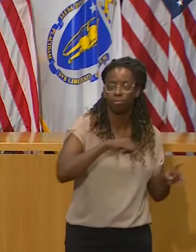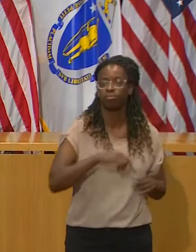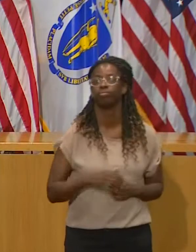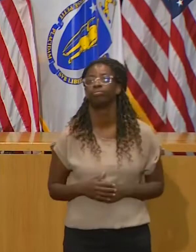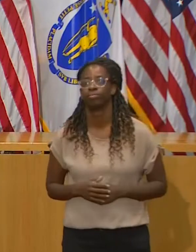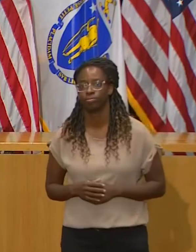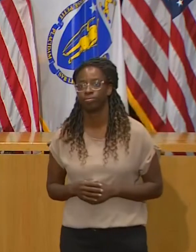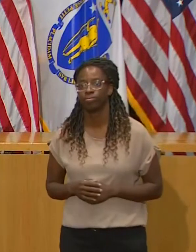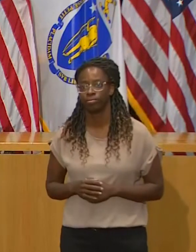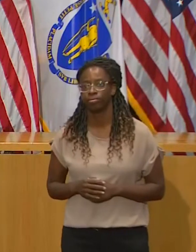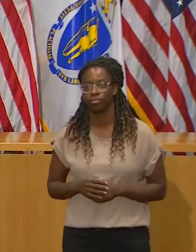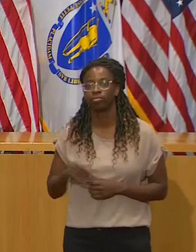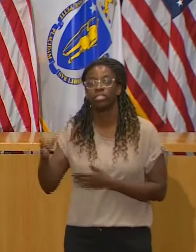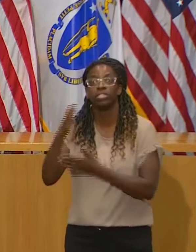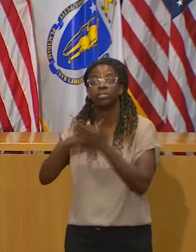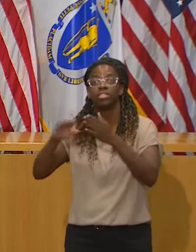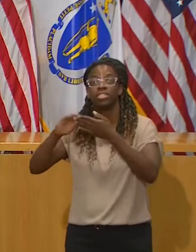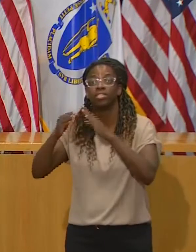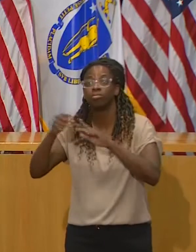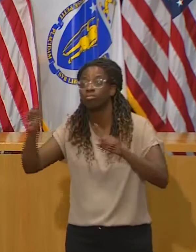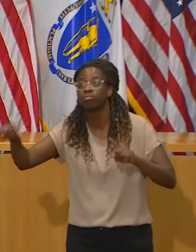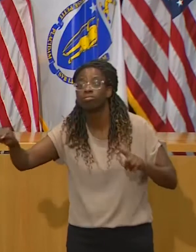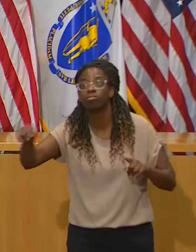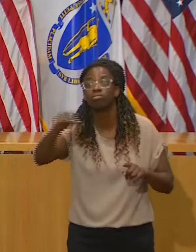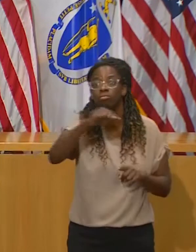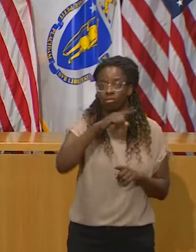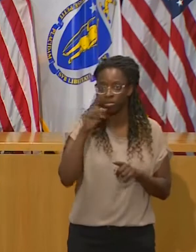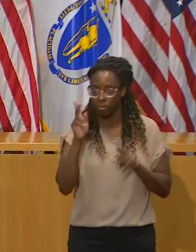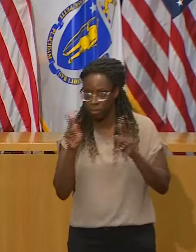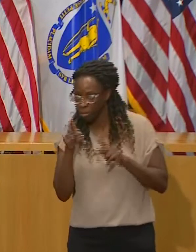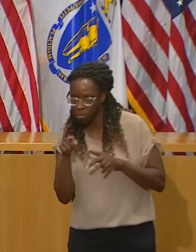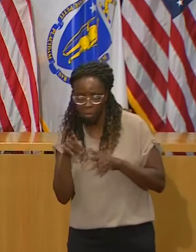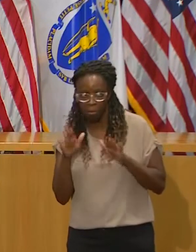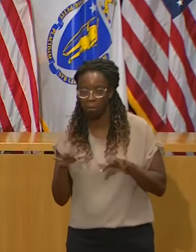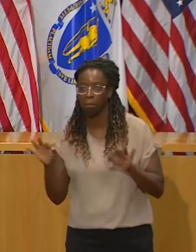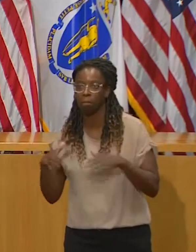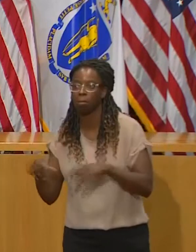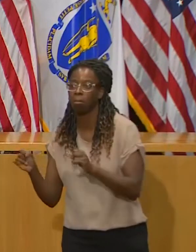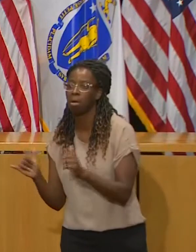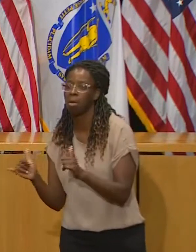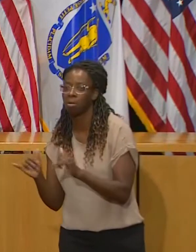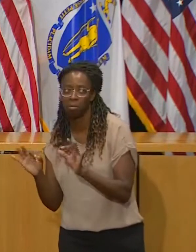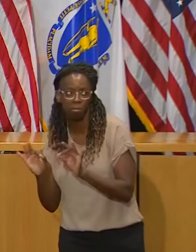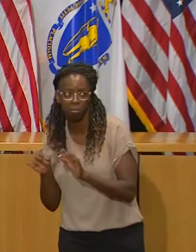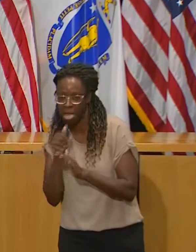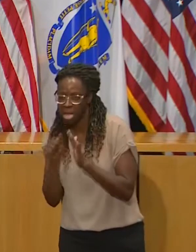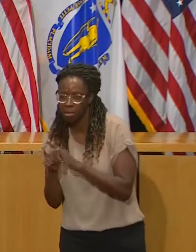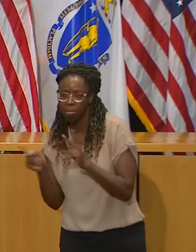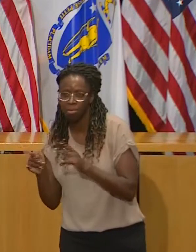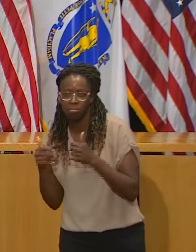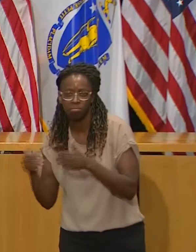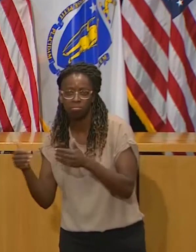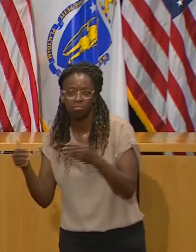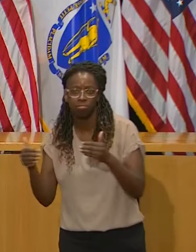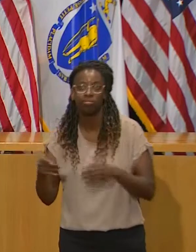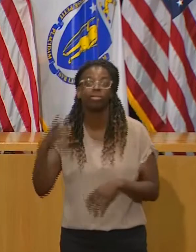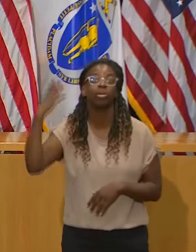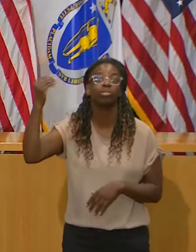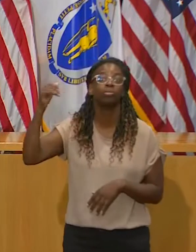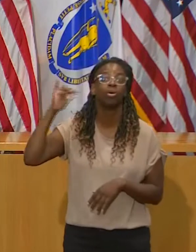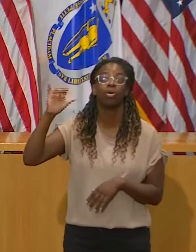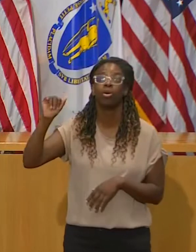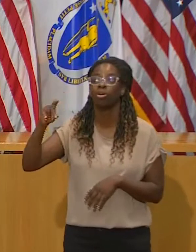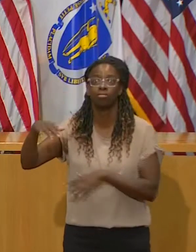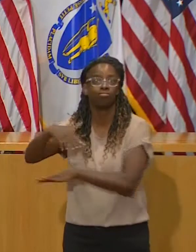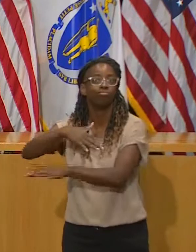house parties and gatherings are happening now indoors as the weather cools and as people have let down their guard. People need to